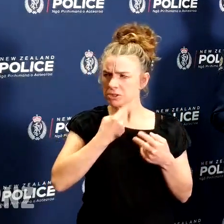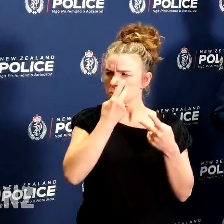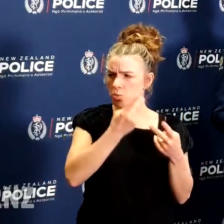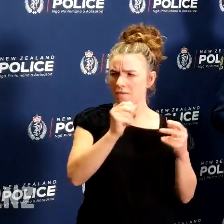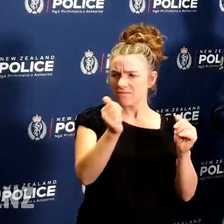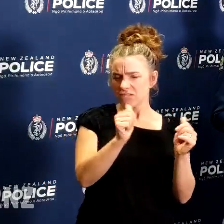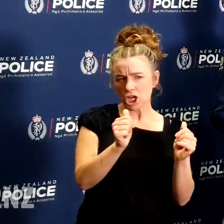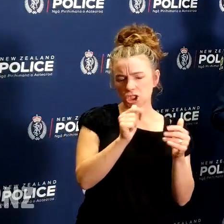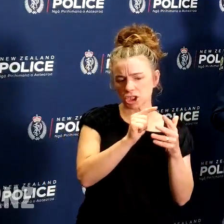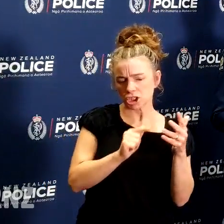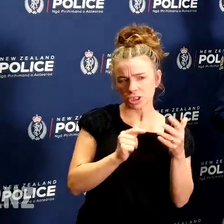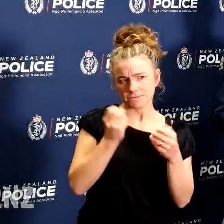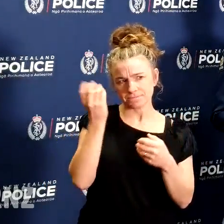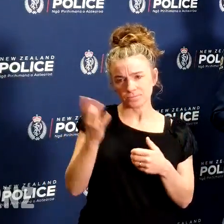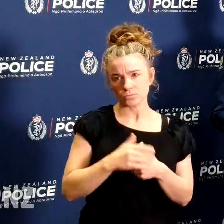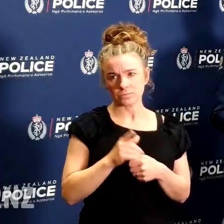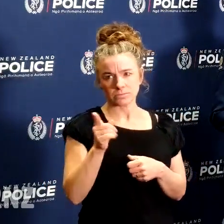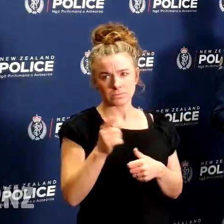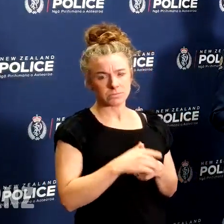may have. Thank you. Why are you so sure there's a... meantime speech the it is